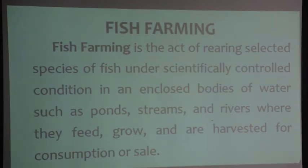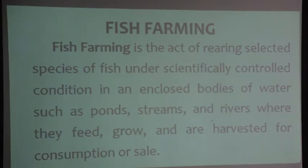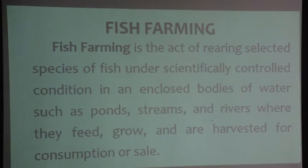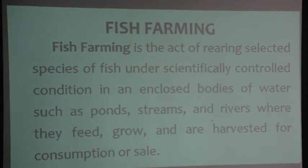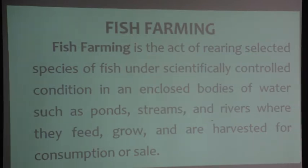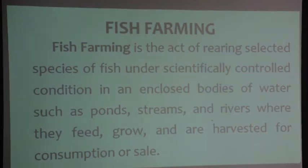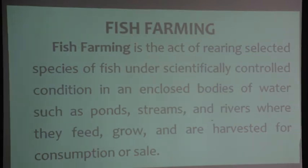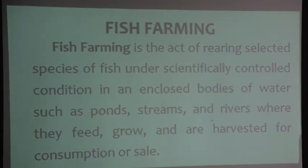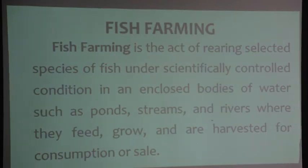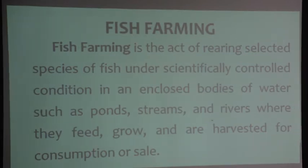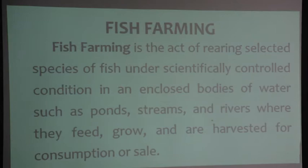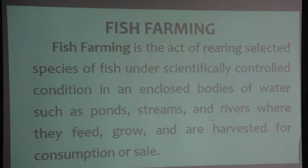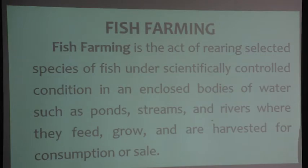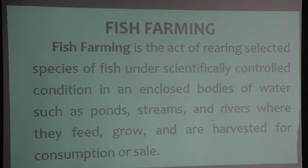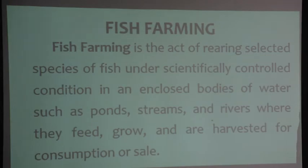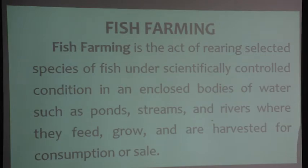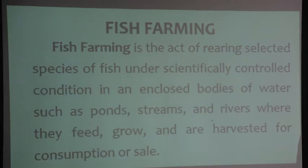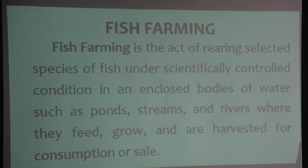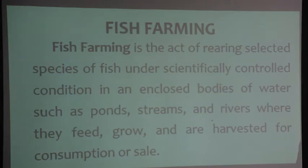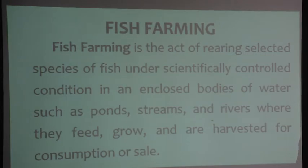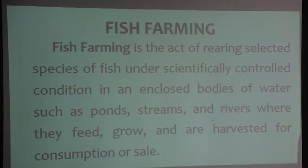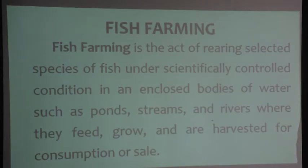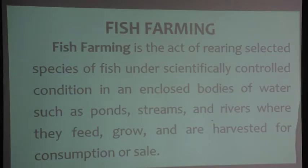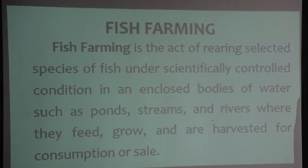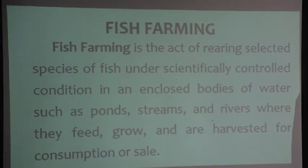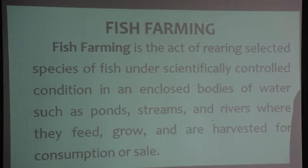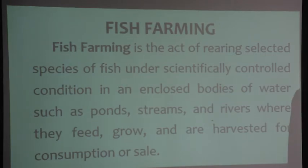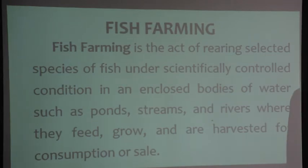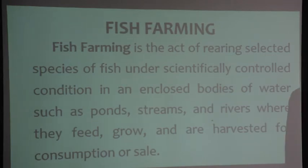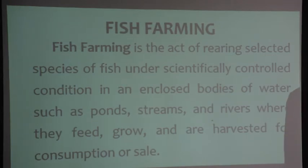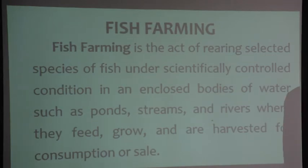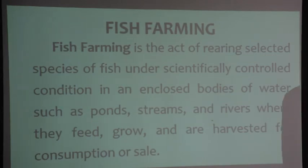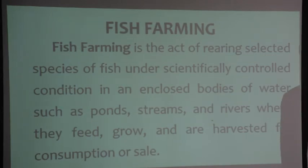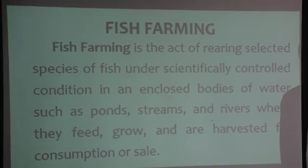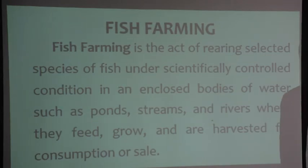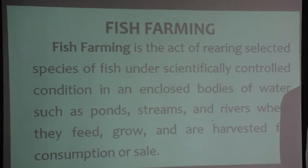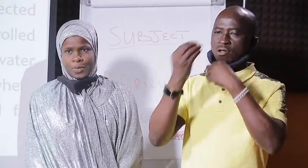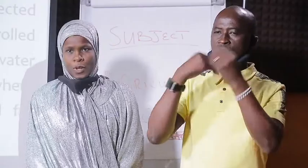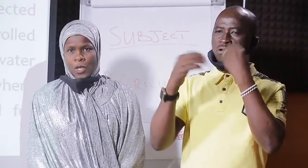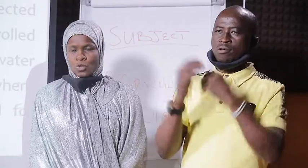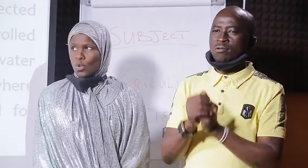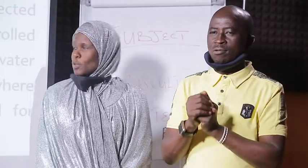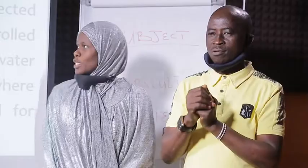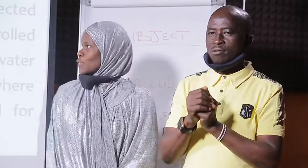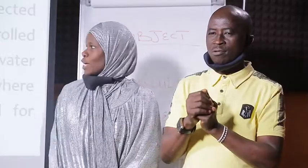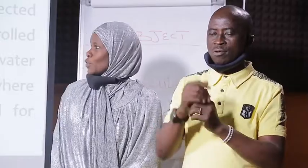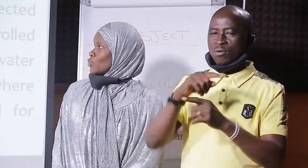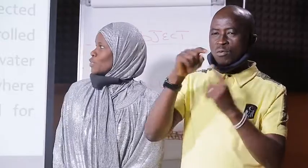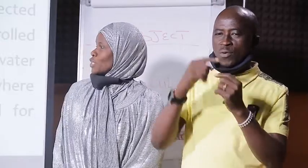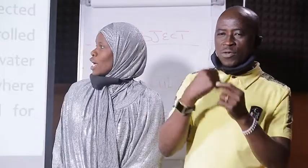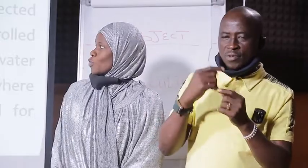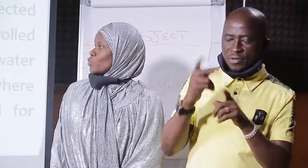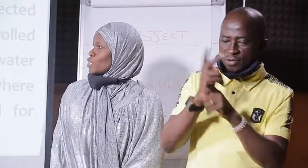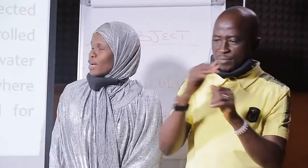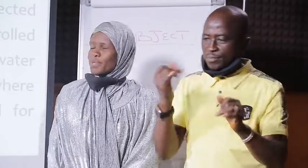rivers, and where they feed, they grow, and are harvested for consumption. So when we say rearing